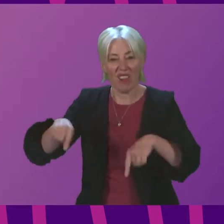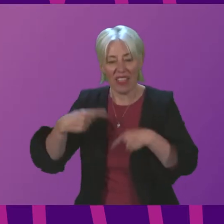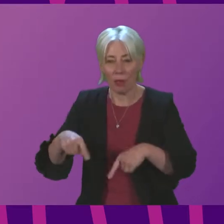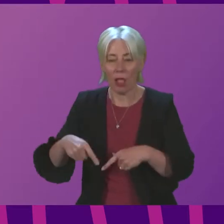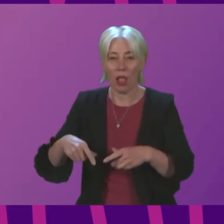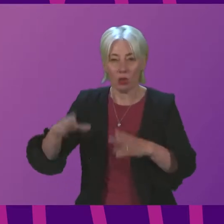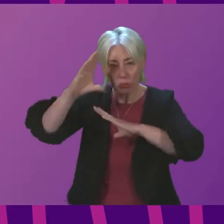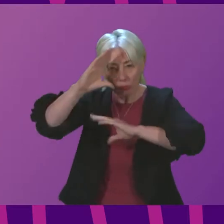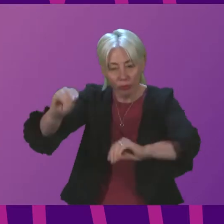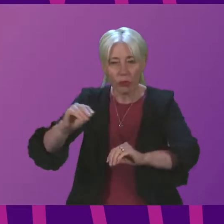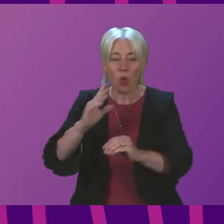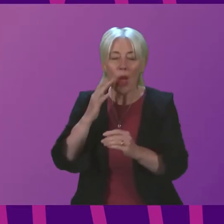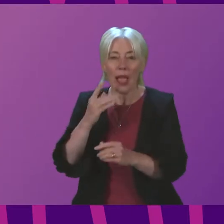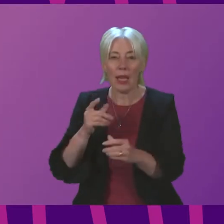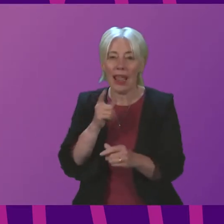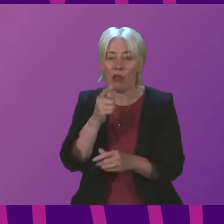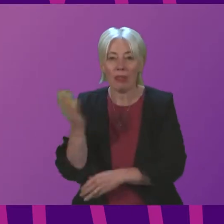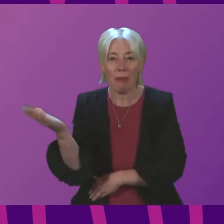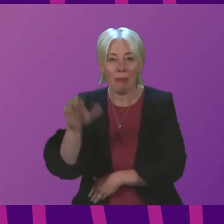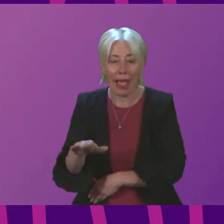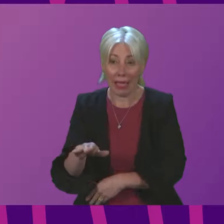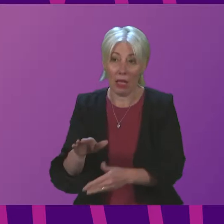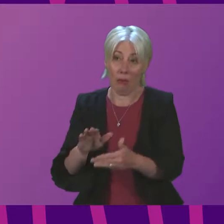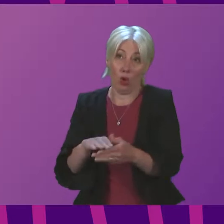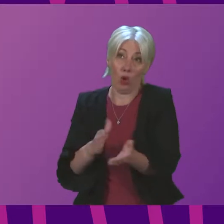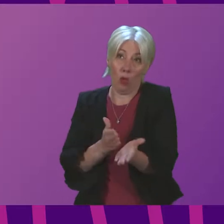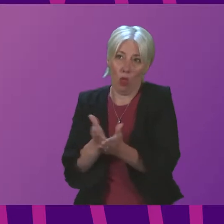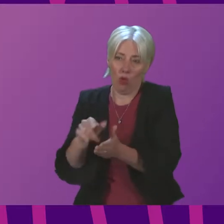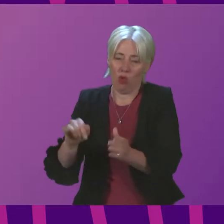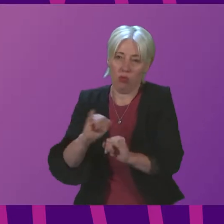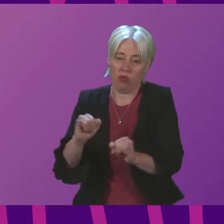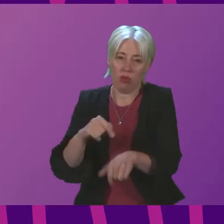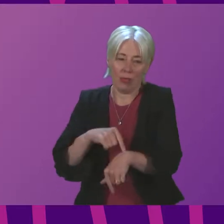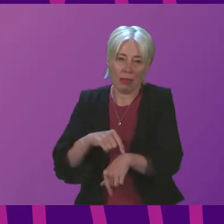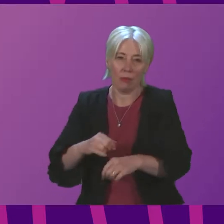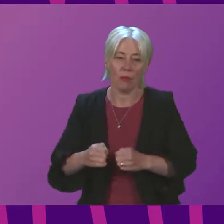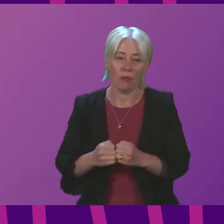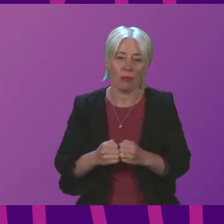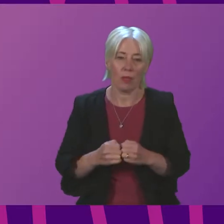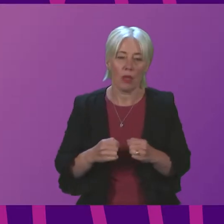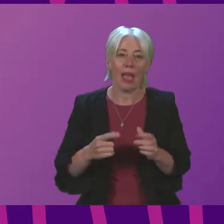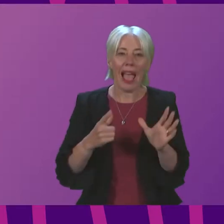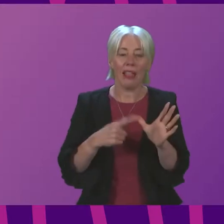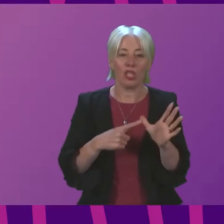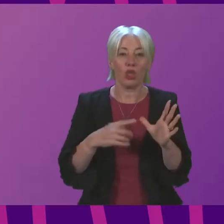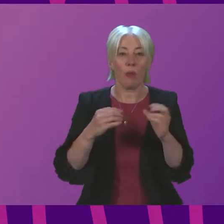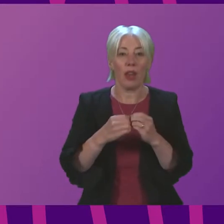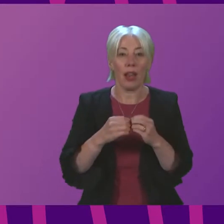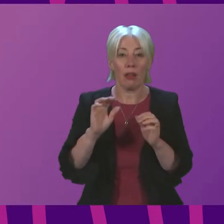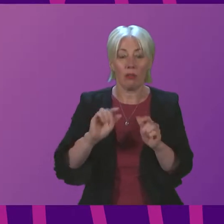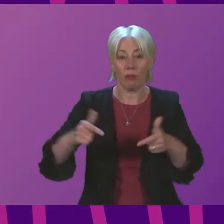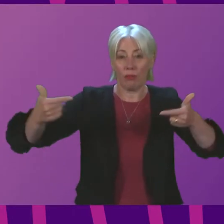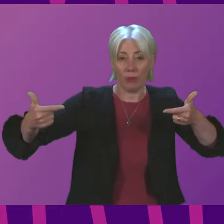resolved as a consequence of the type of outage that we have experienced Alexander Burnett who joins us remotely to be followed by John Mason